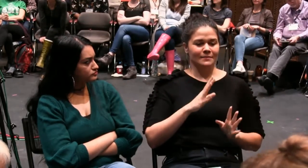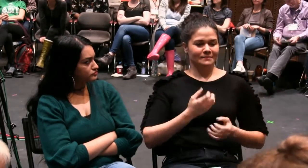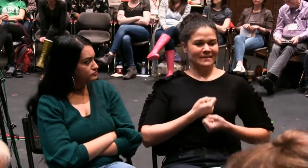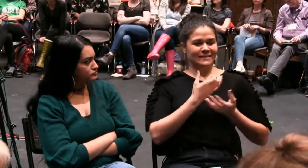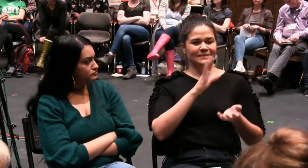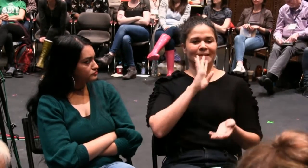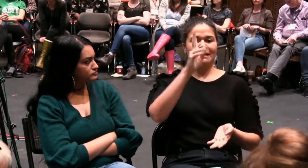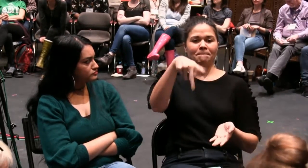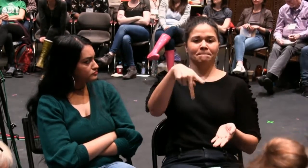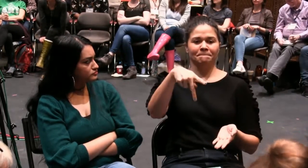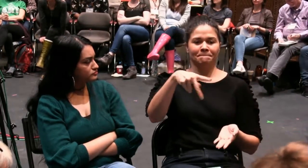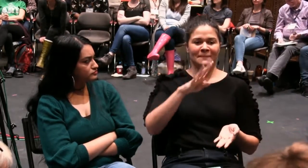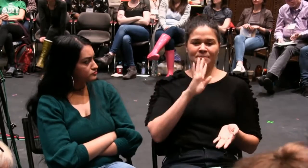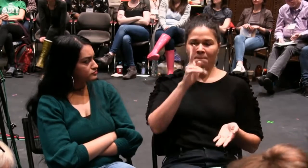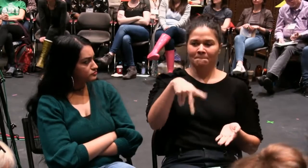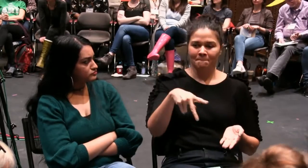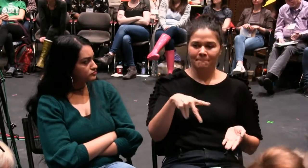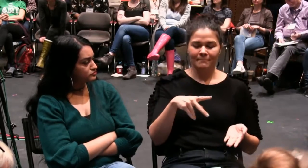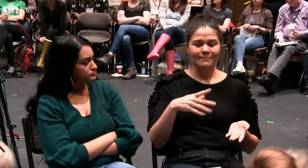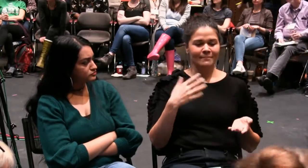concept, this notion of speaking up, yeah?